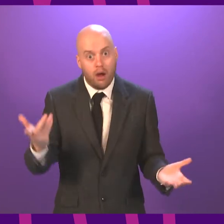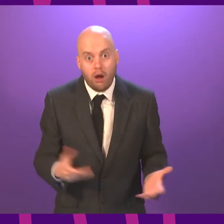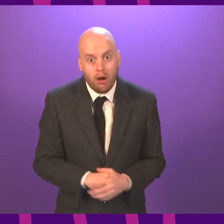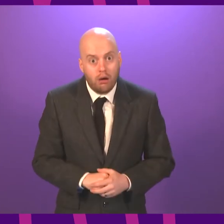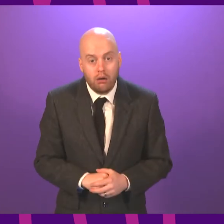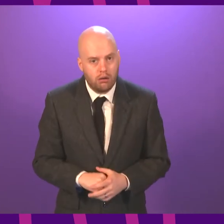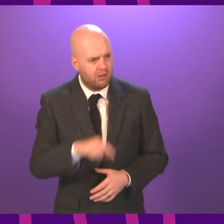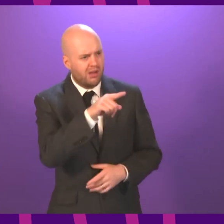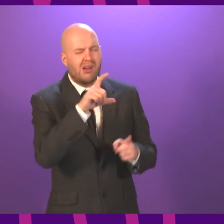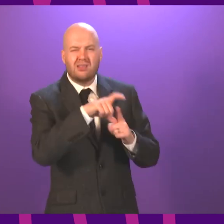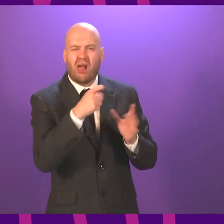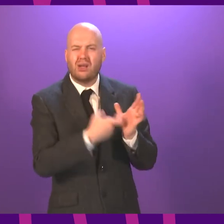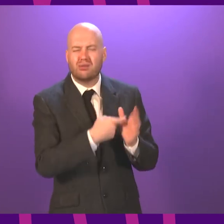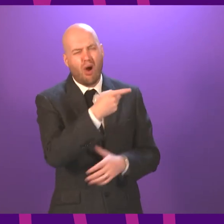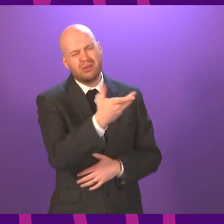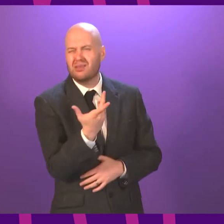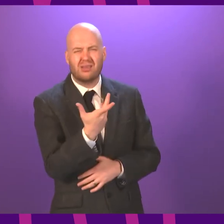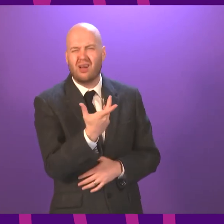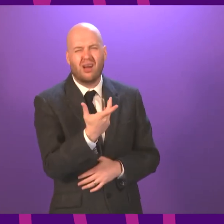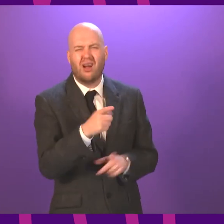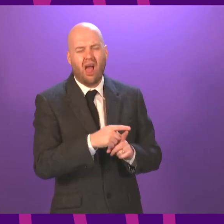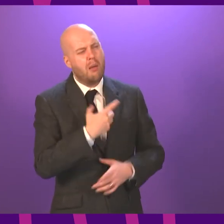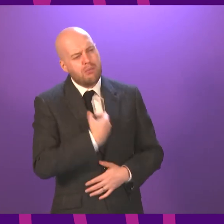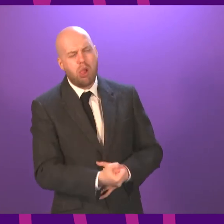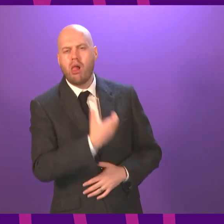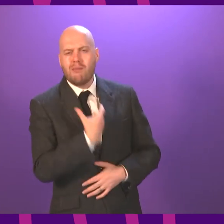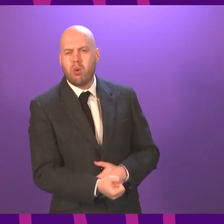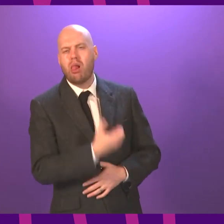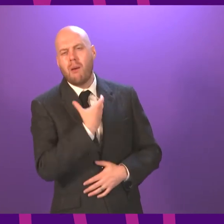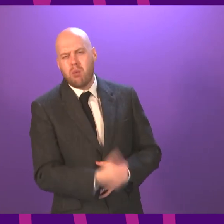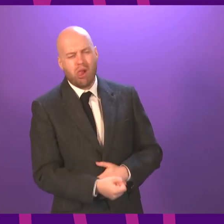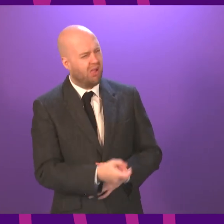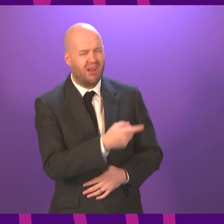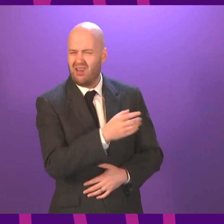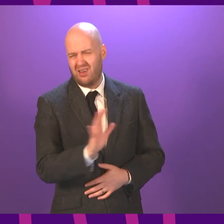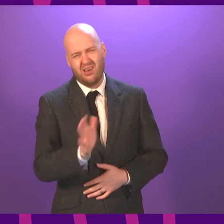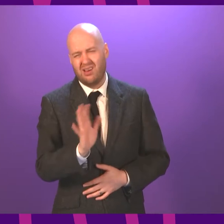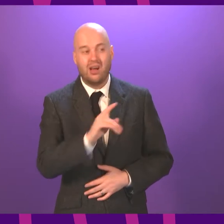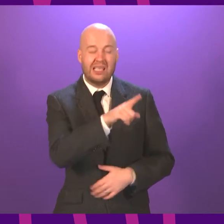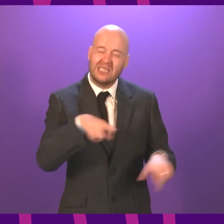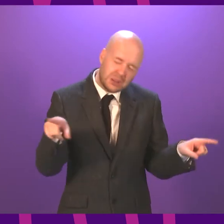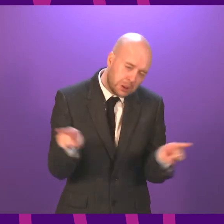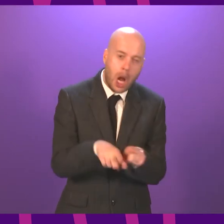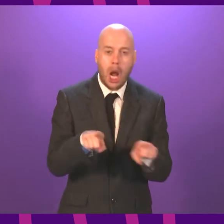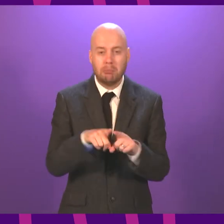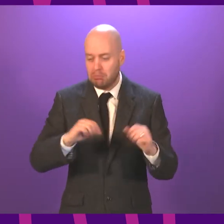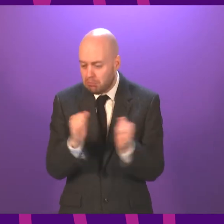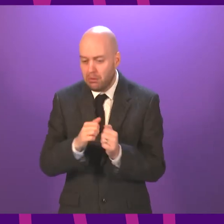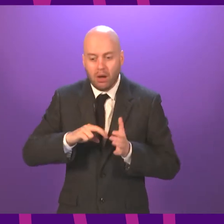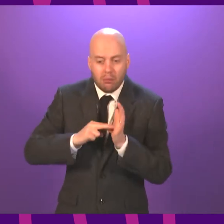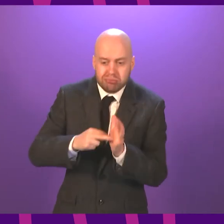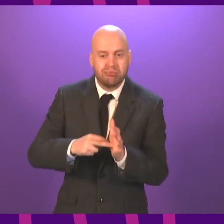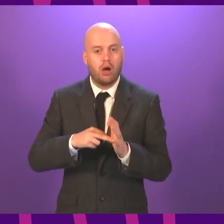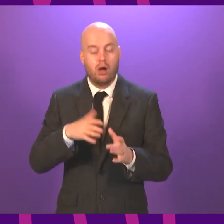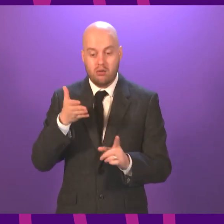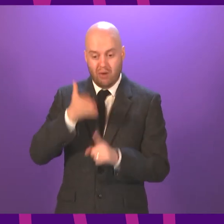Ross says are fundamentally wrong here are actually the same arrangements by and large, recognising that we've got different